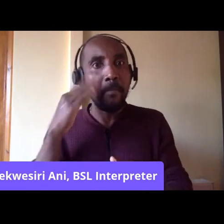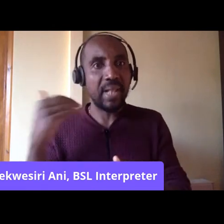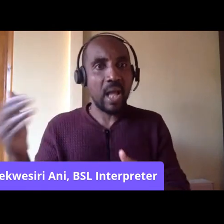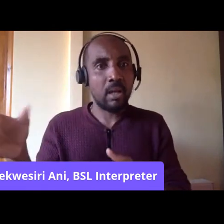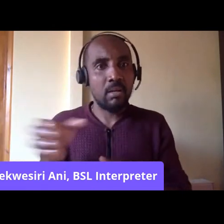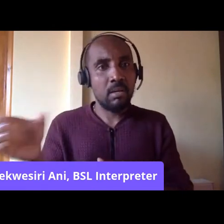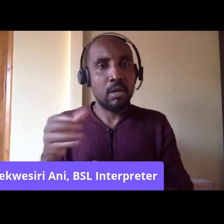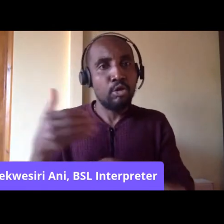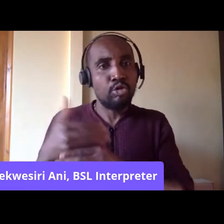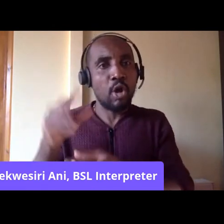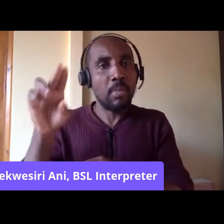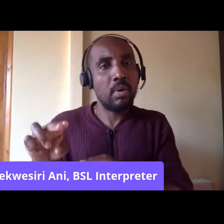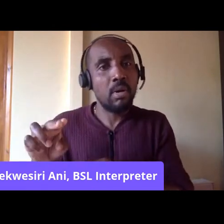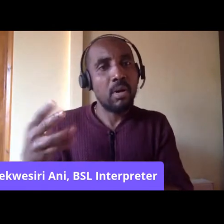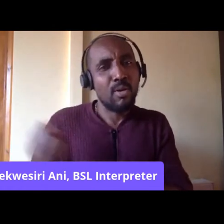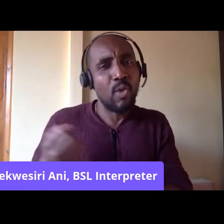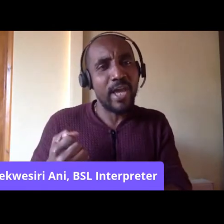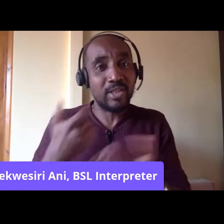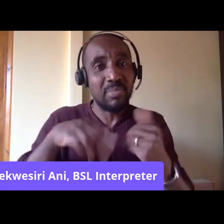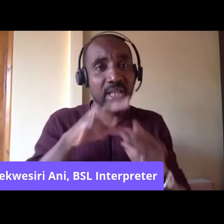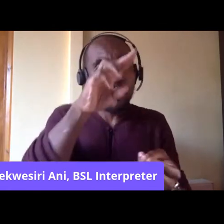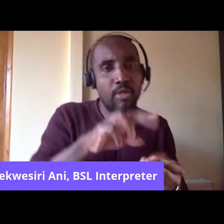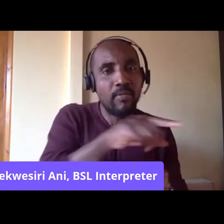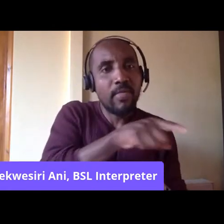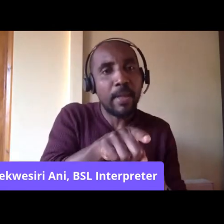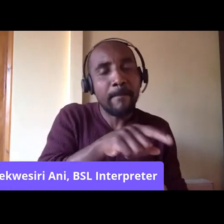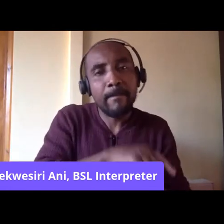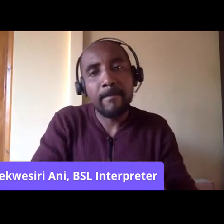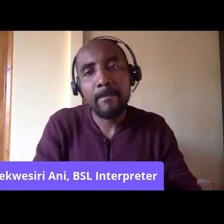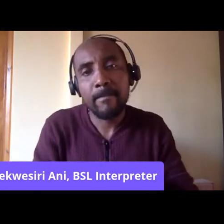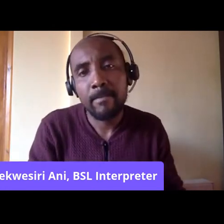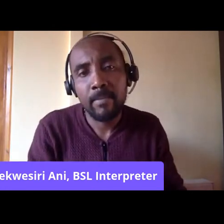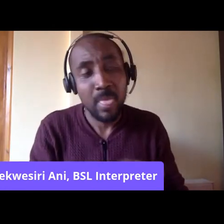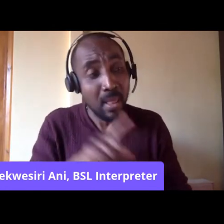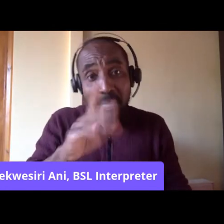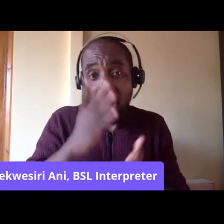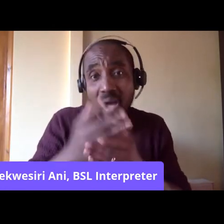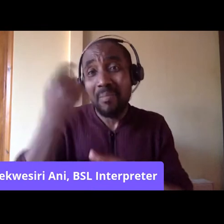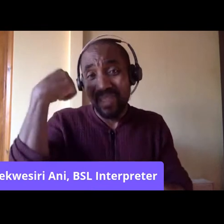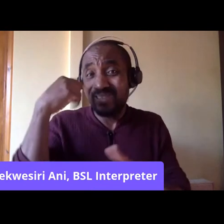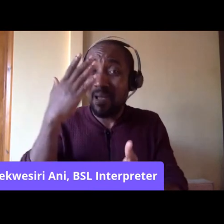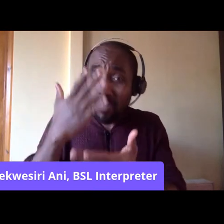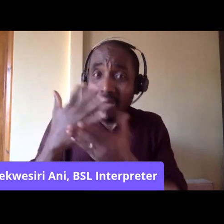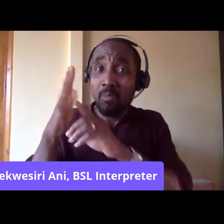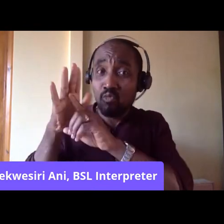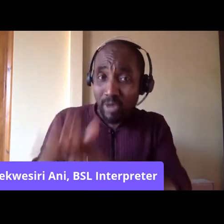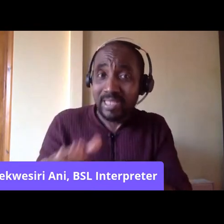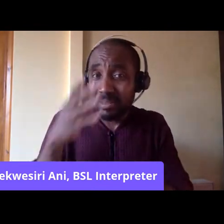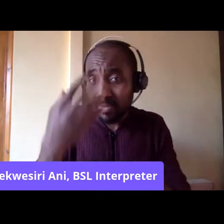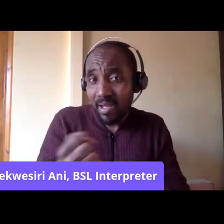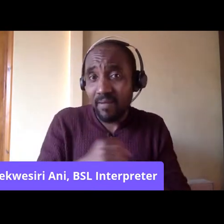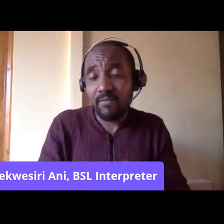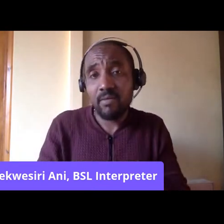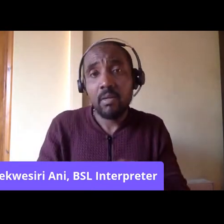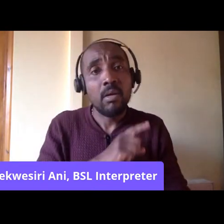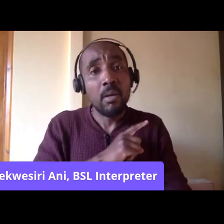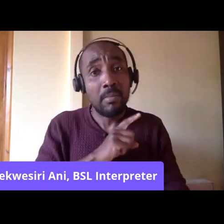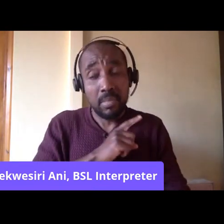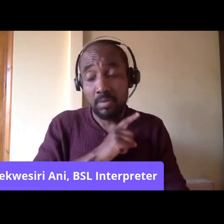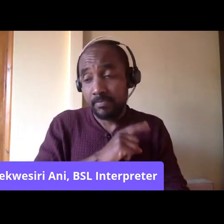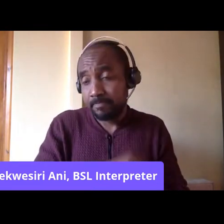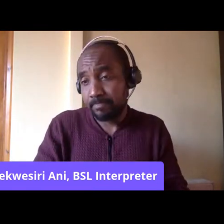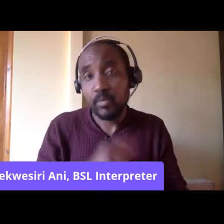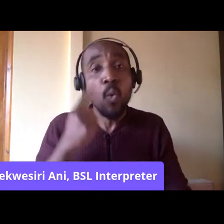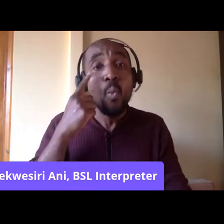Okay. I think that was only half the story because there was racism. And when you think about the education of many of the